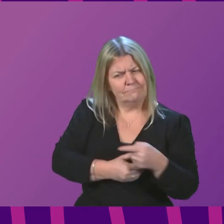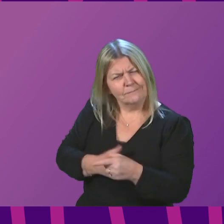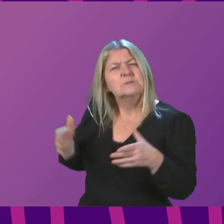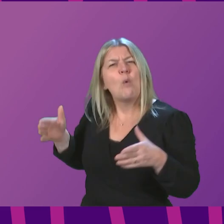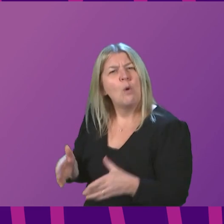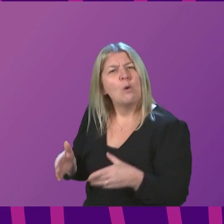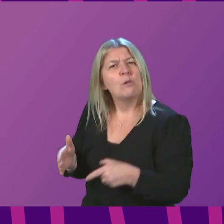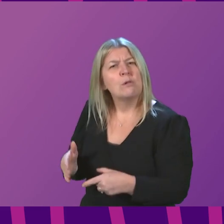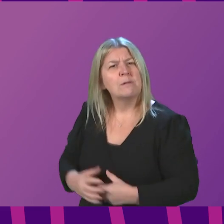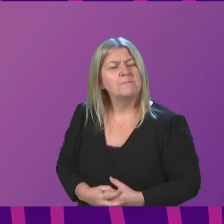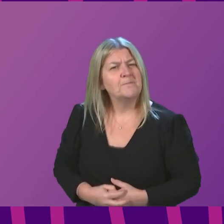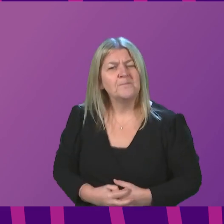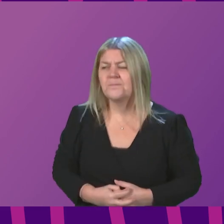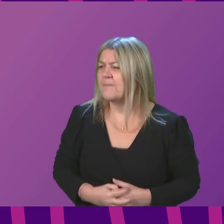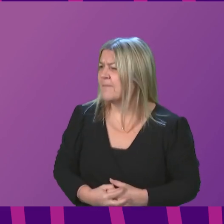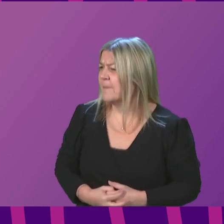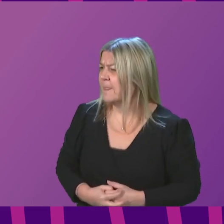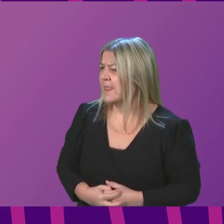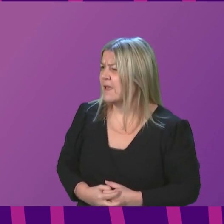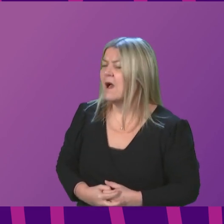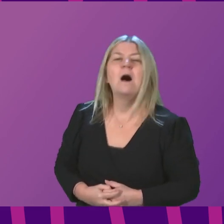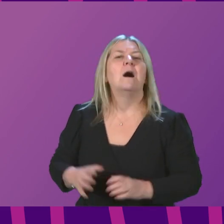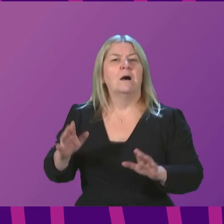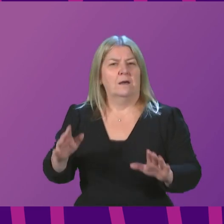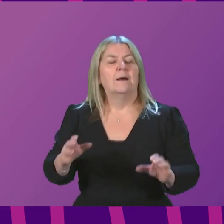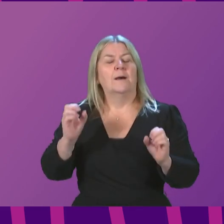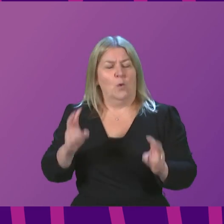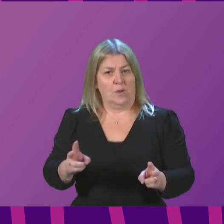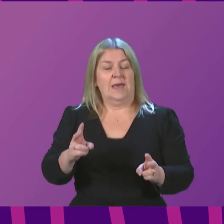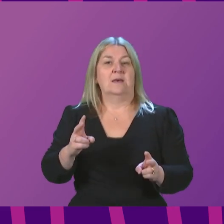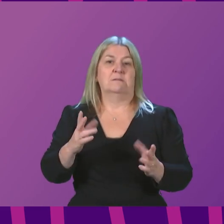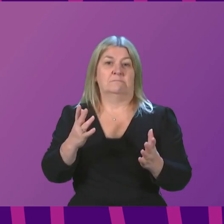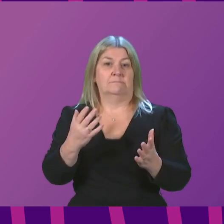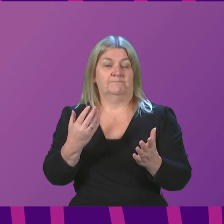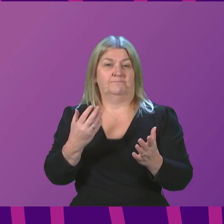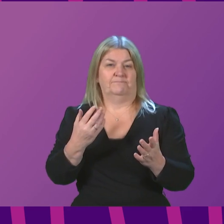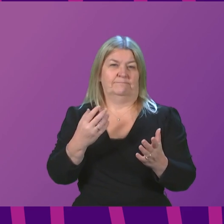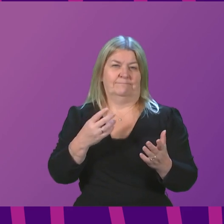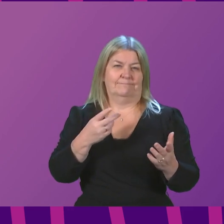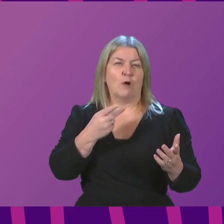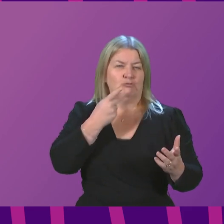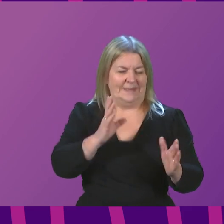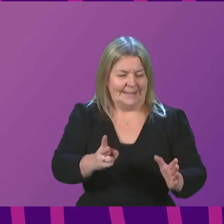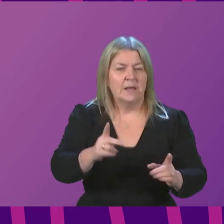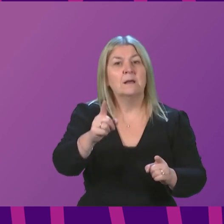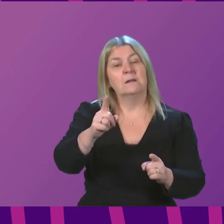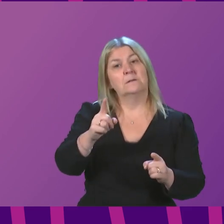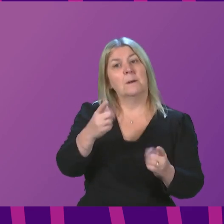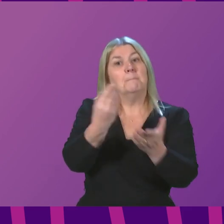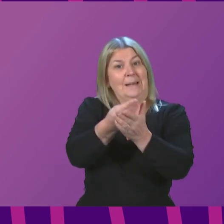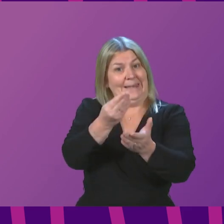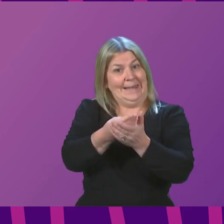occasions already today, so I will very briefly recap. Obviously, the level of funding available in Scotland is proportionately much greater